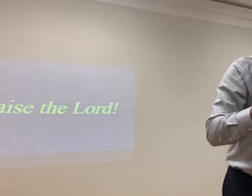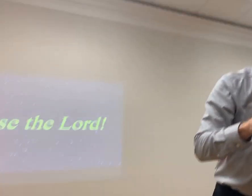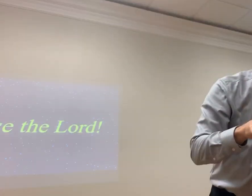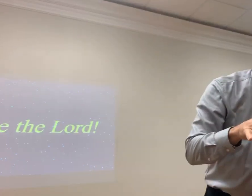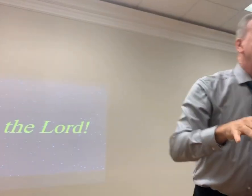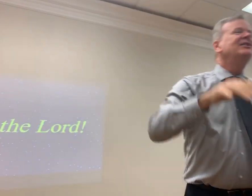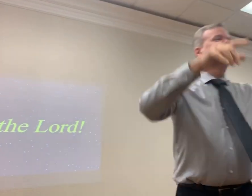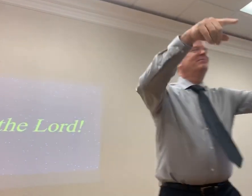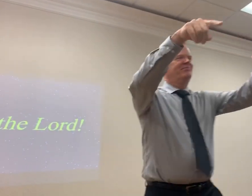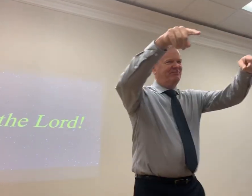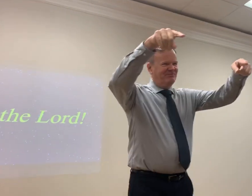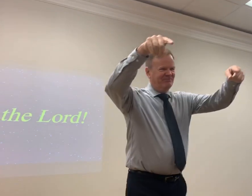Spell it. Yes.